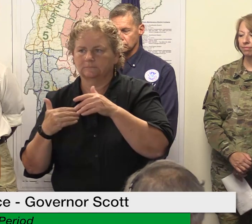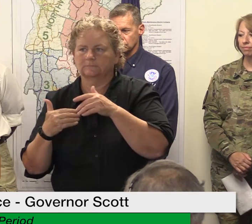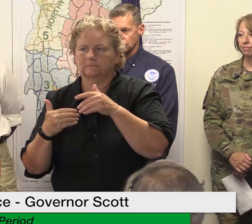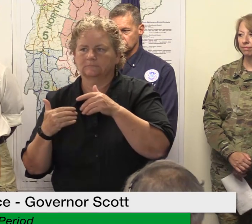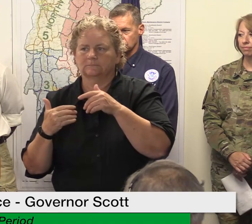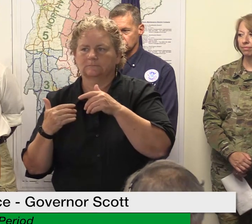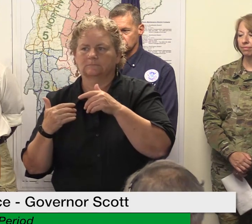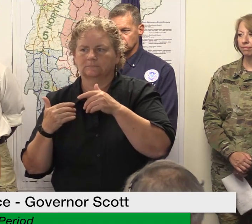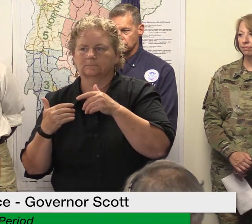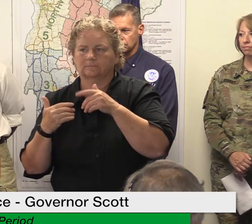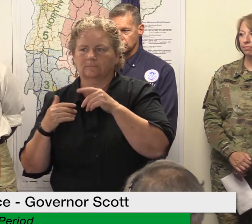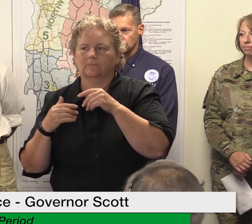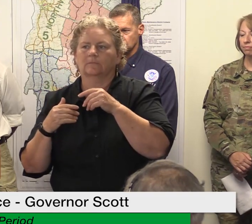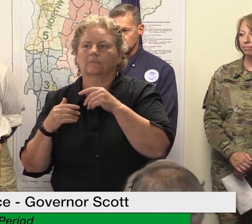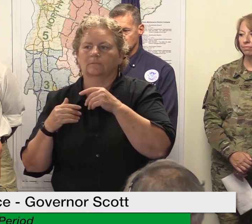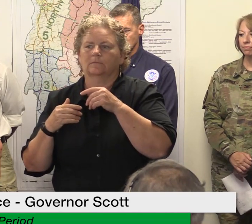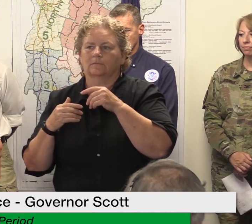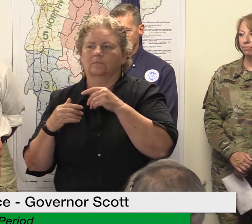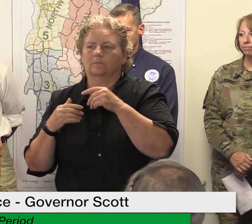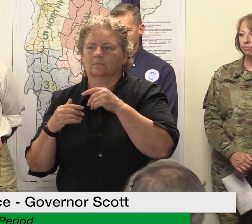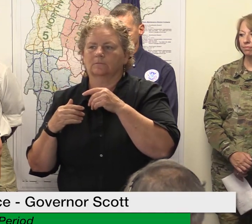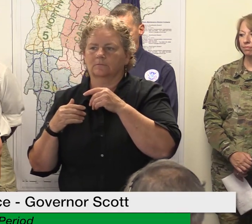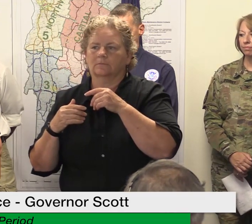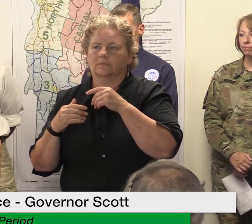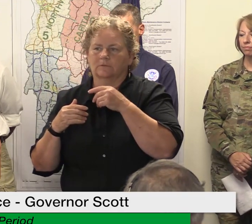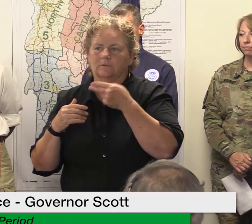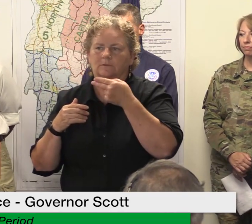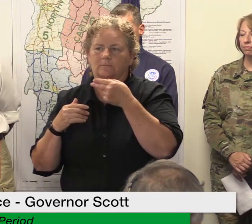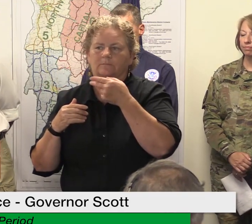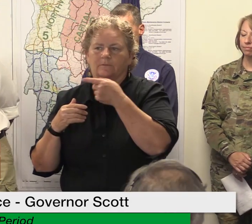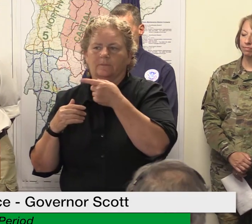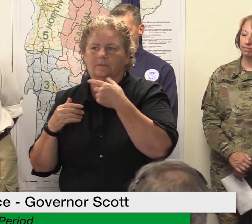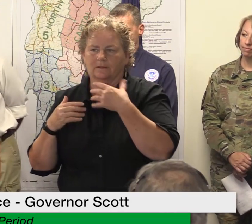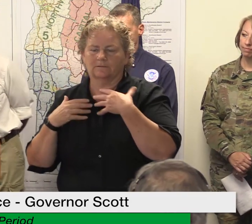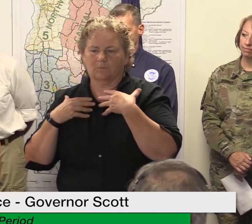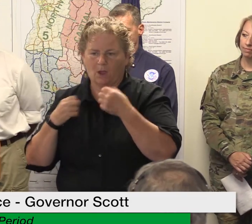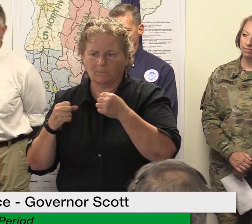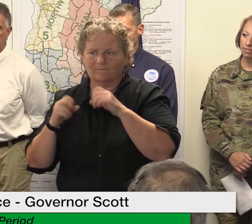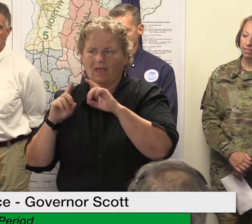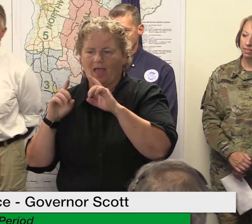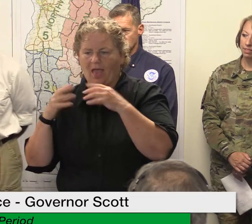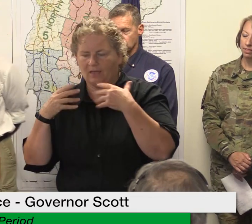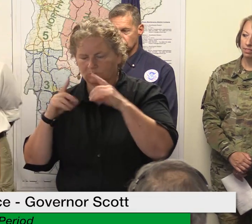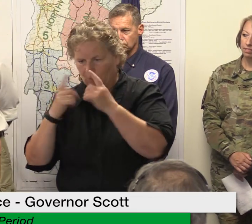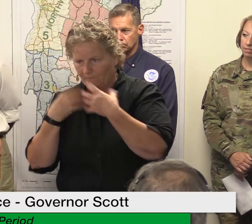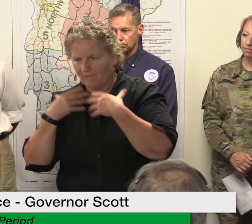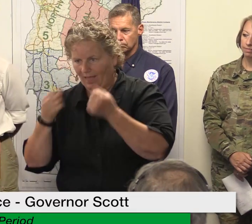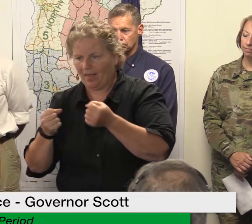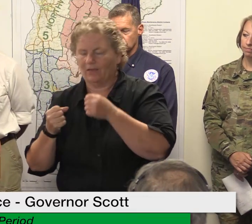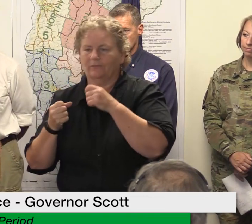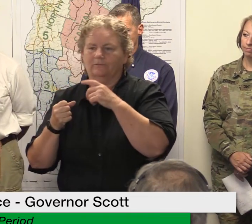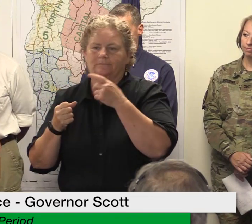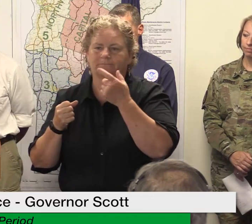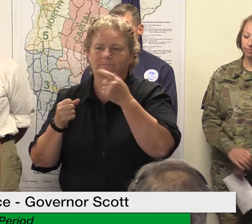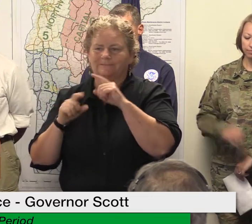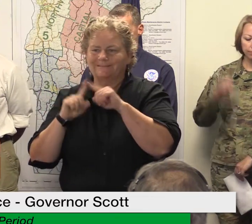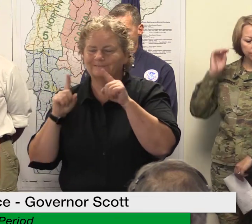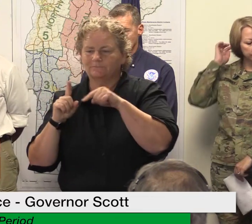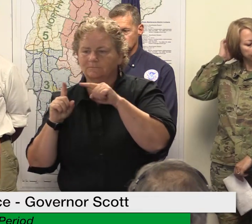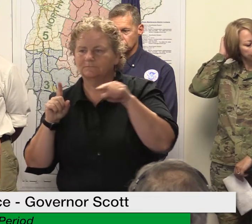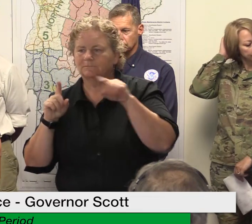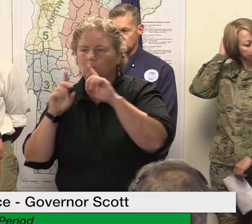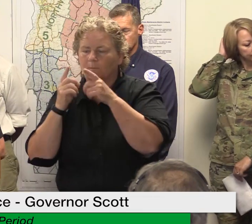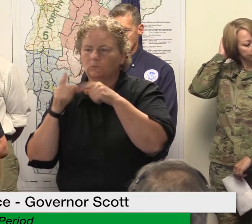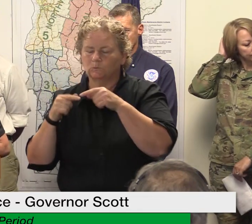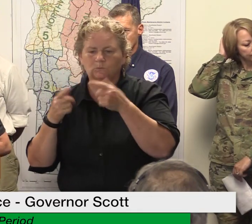from ahs and specifically the department of health who we could uh leverage to present information to the business